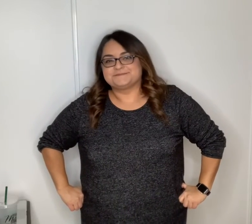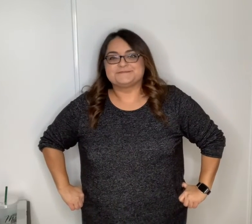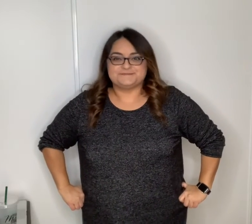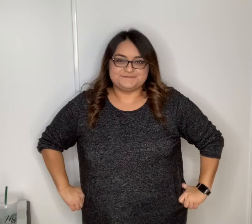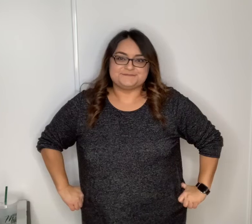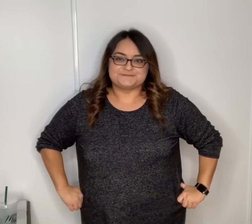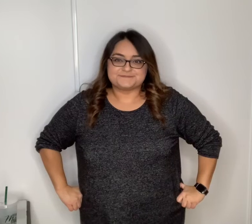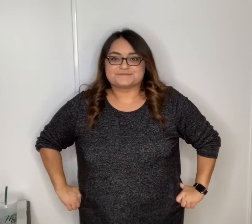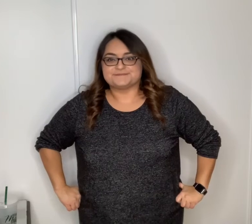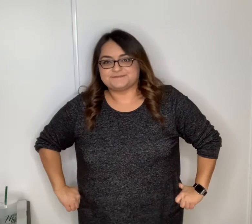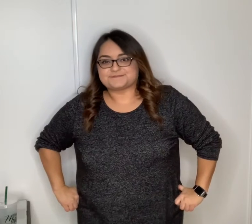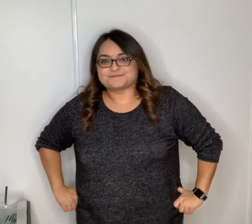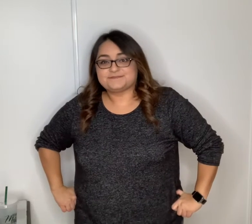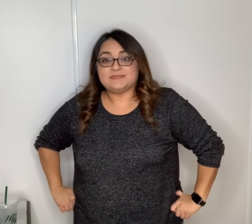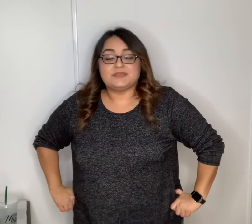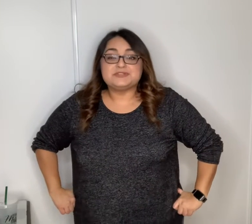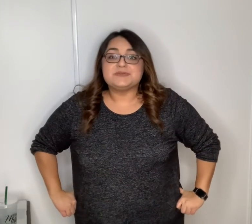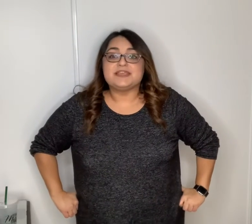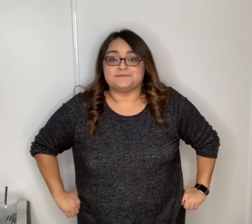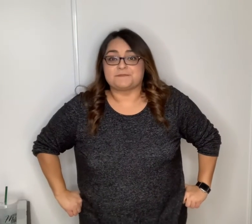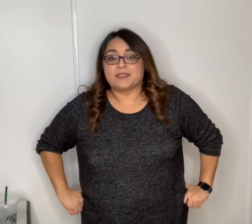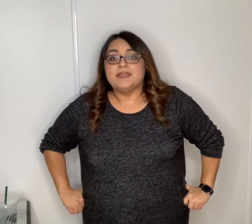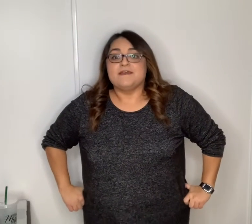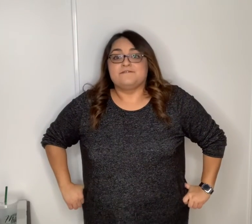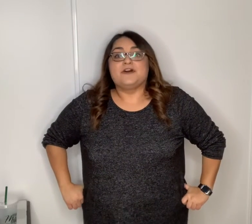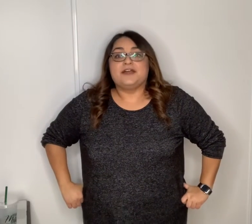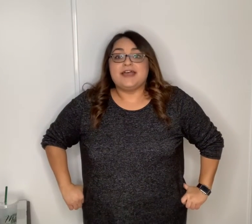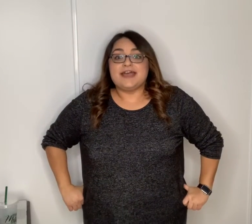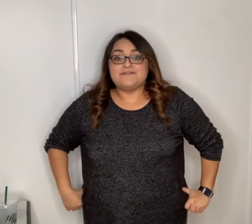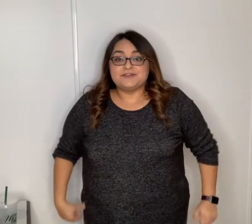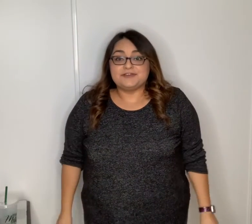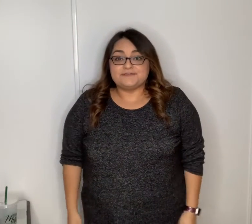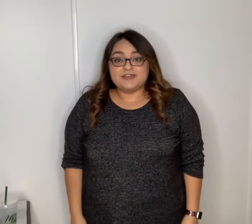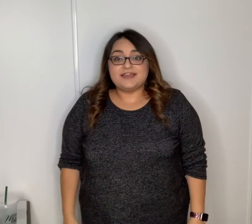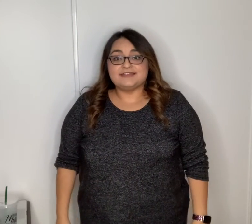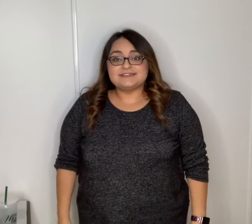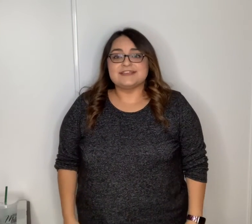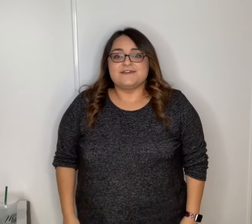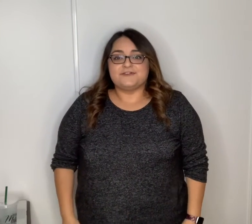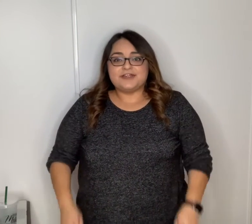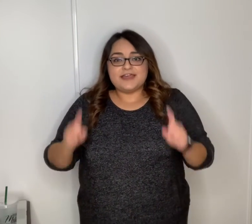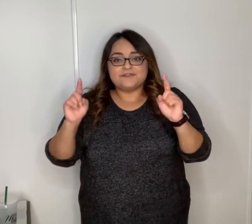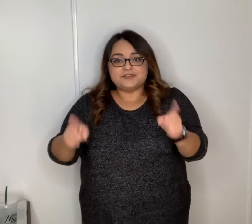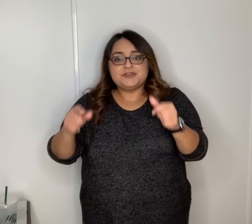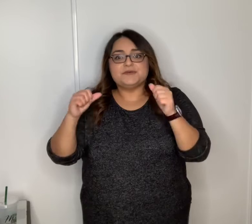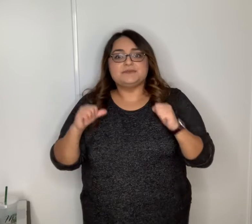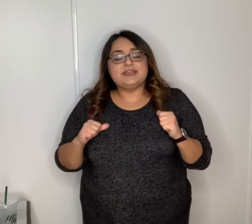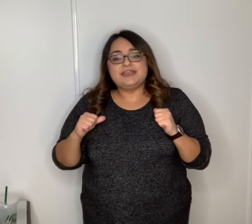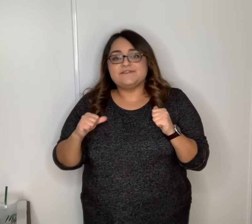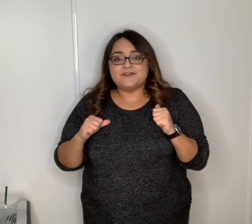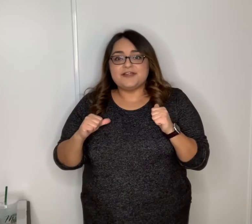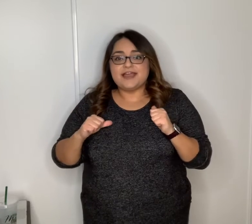we do it again for all our friends, forever you and me forever